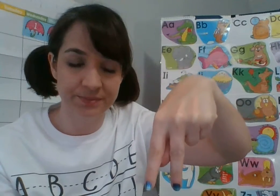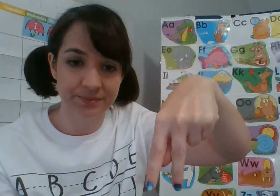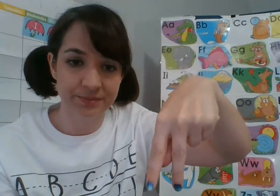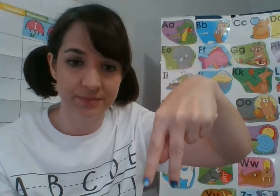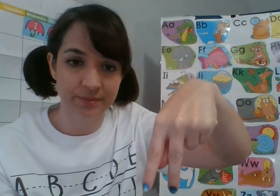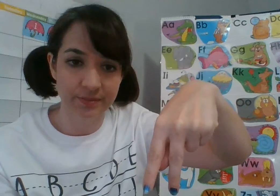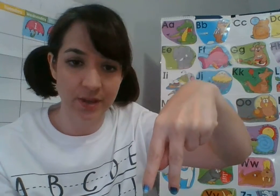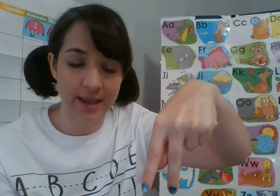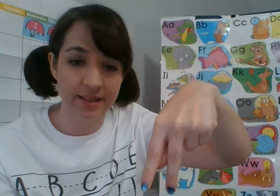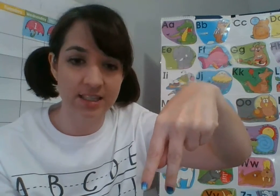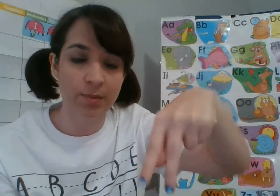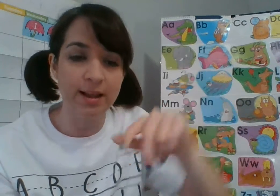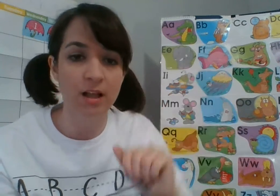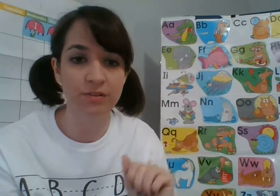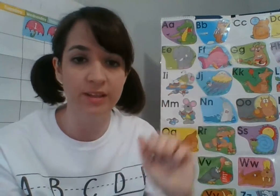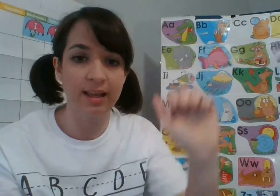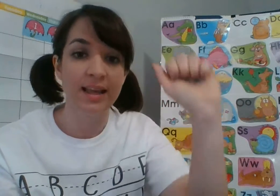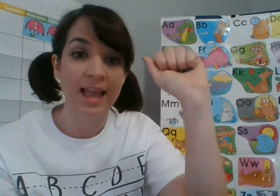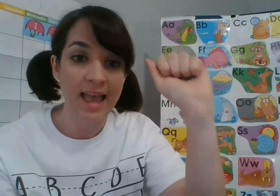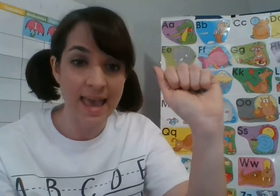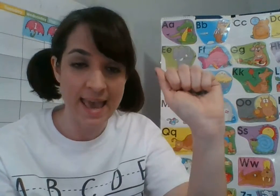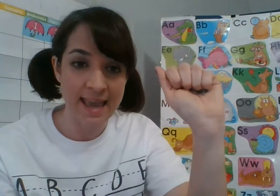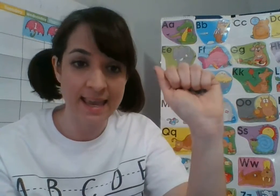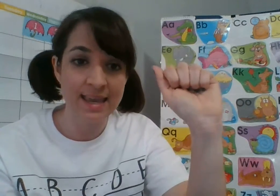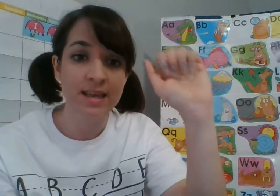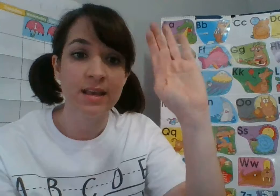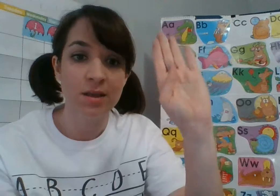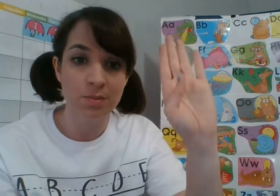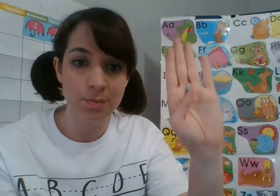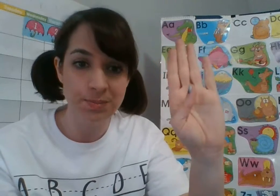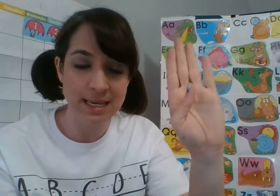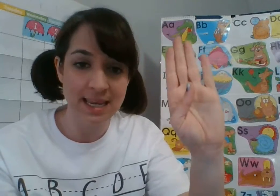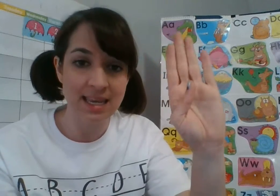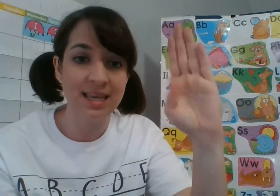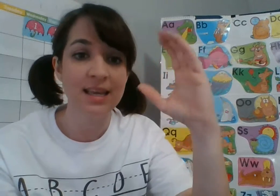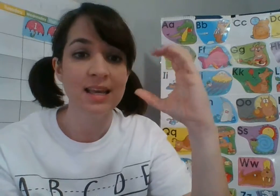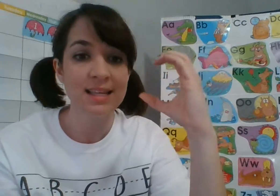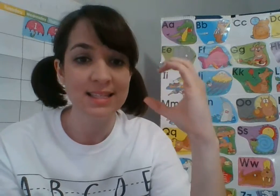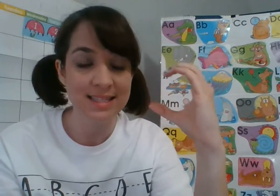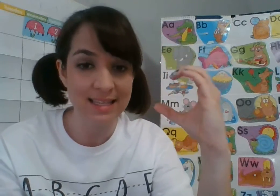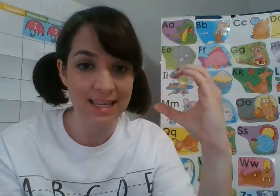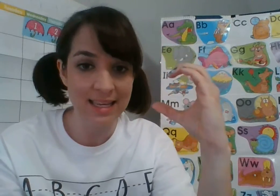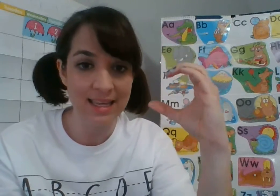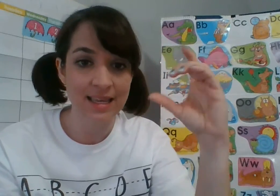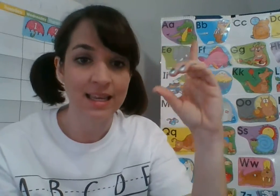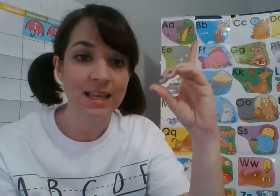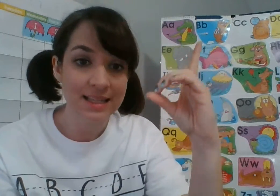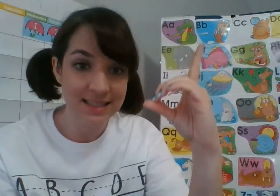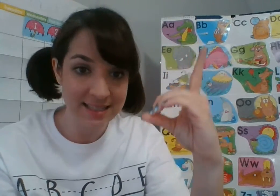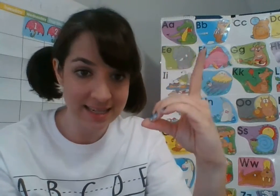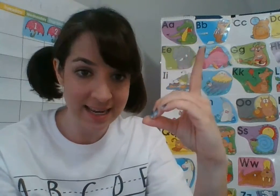Okay, let's go back all over that. A, B, C, D,